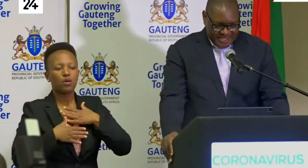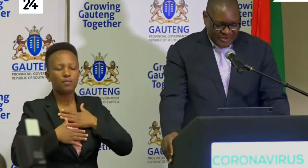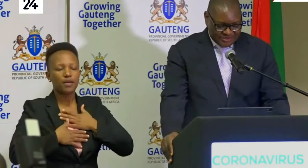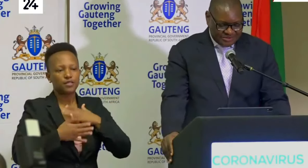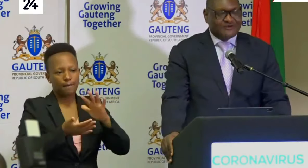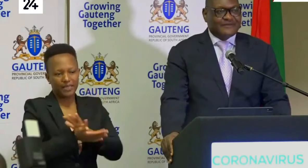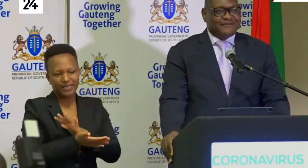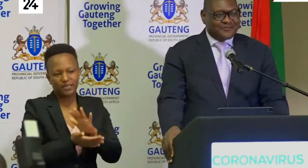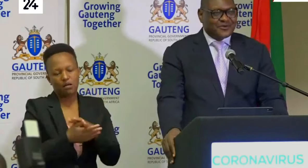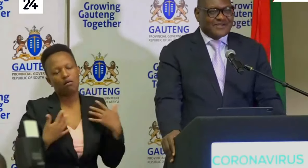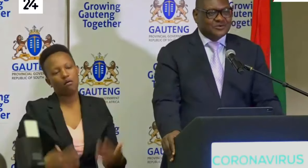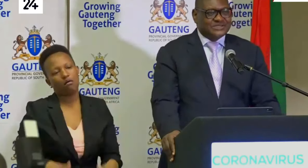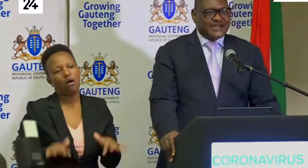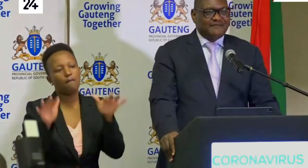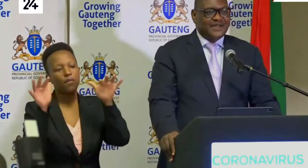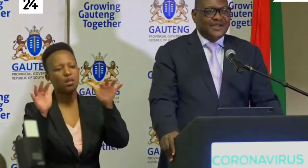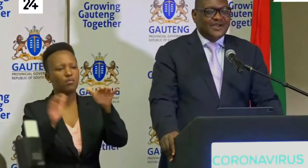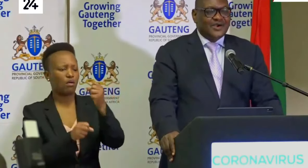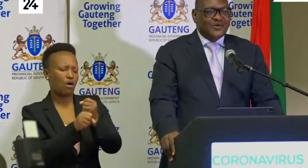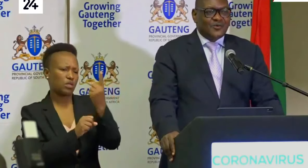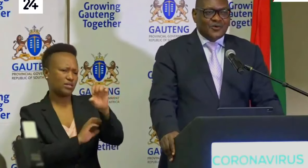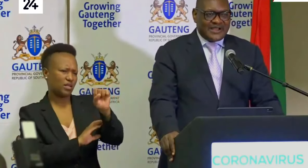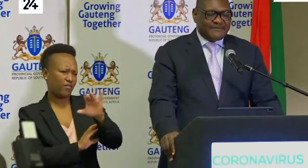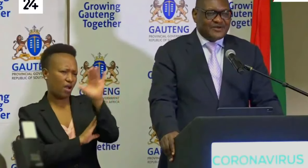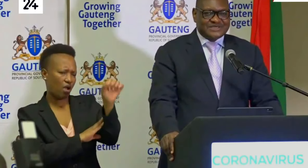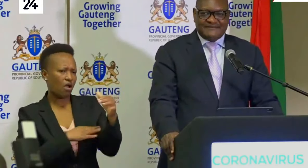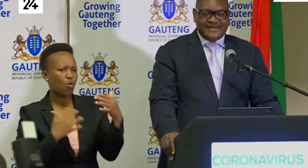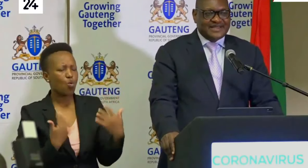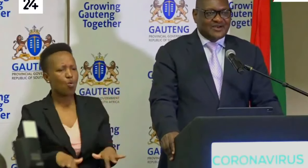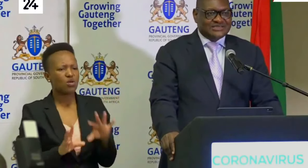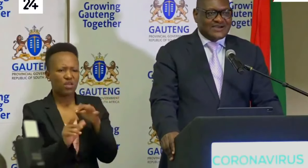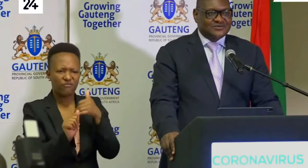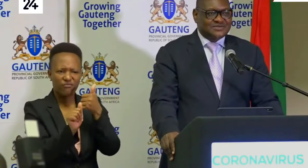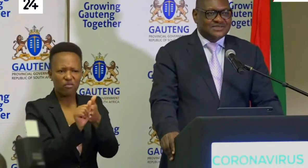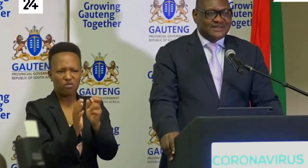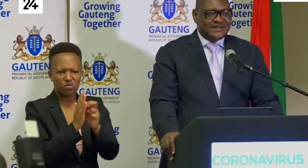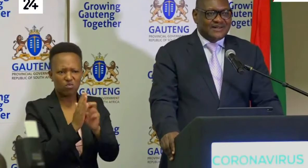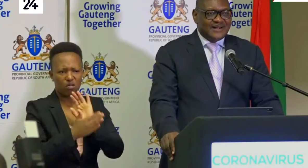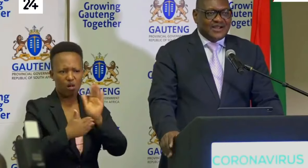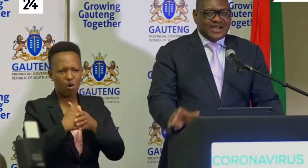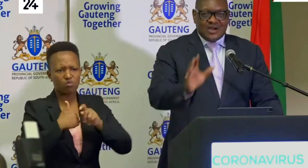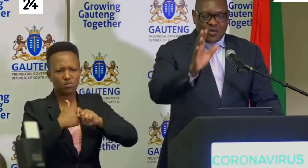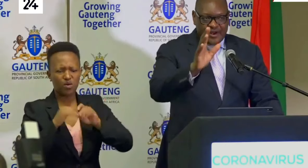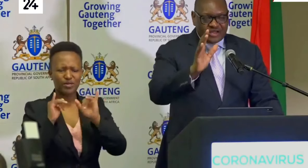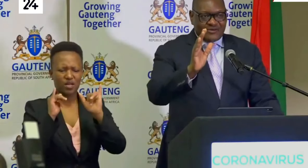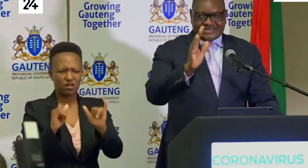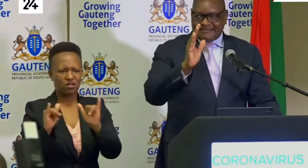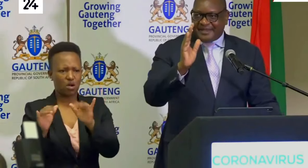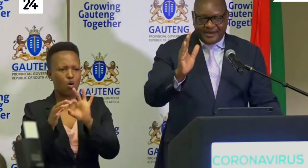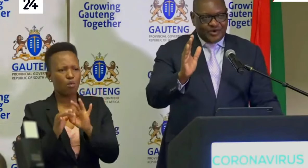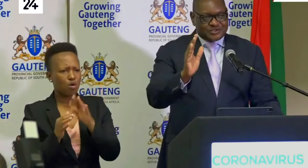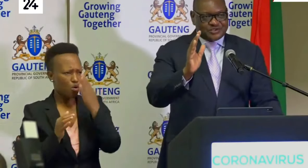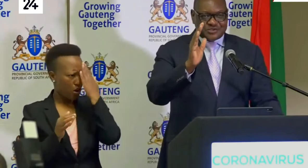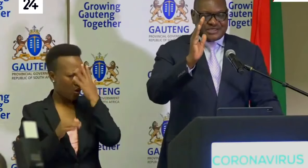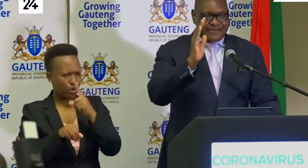to millions of the people of Gauteng who have been observing the lockdown. We know there was a